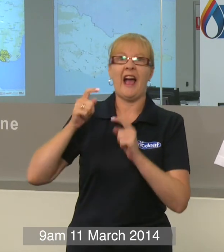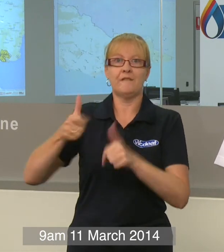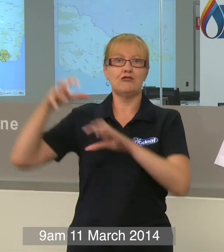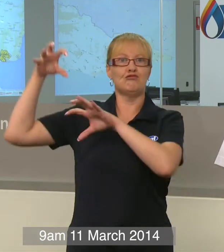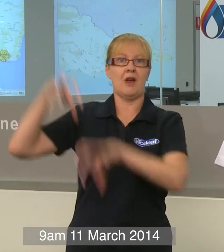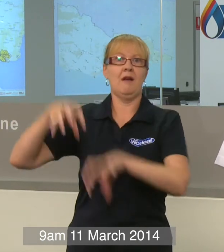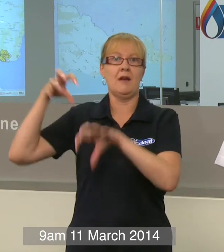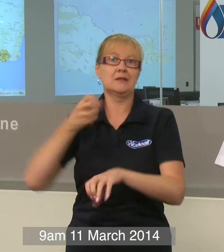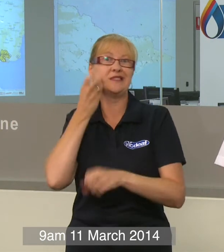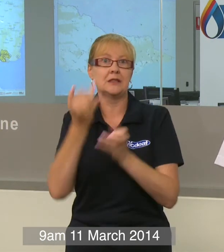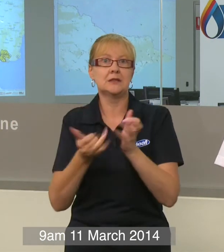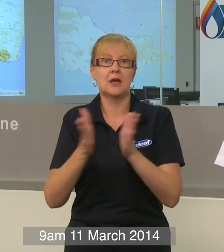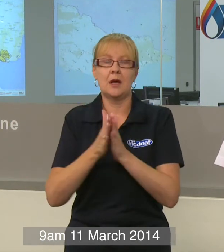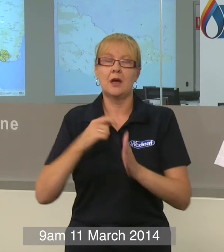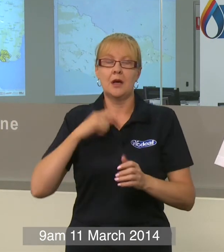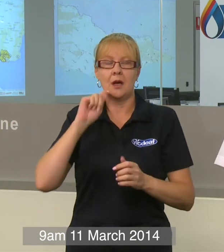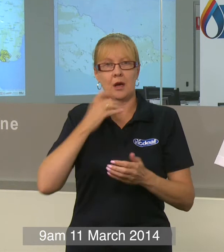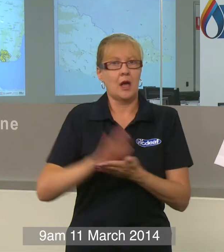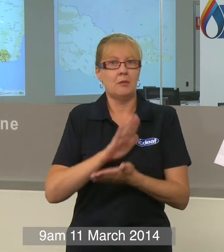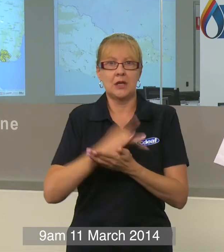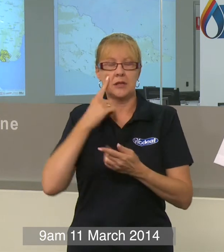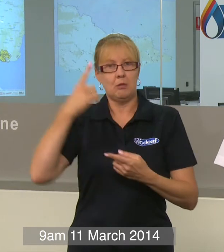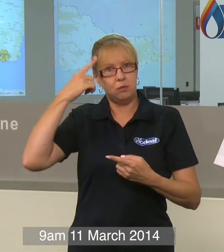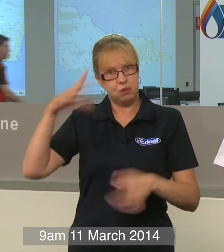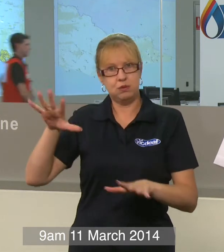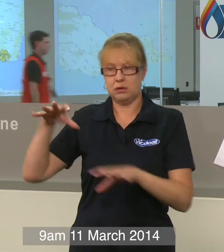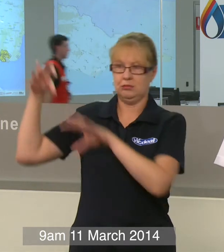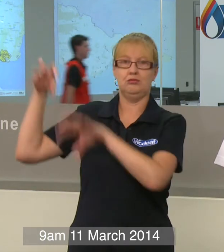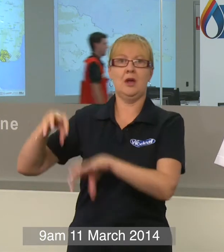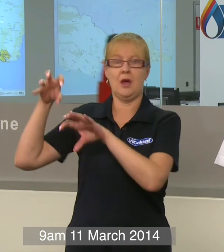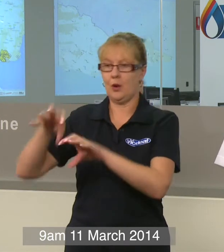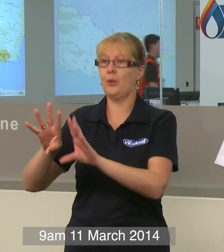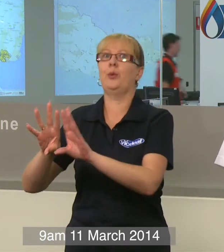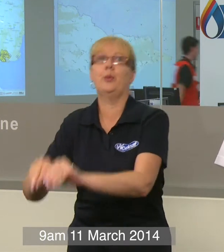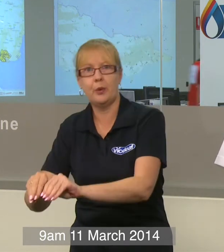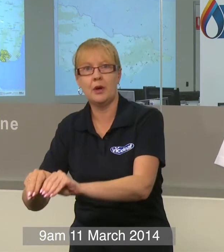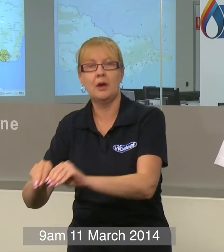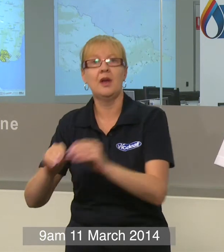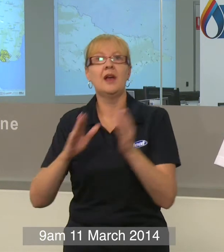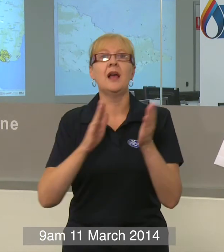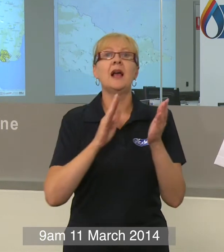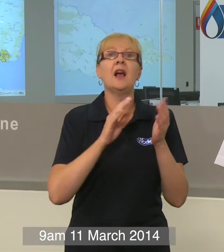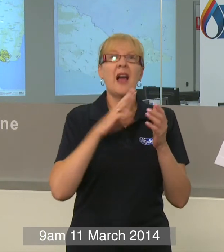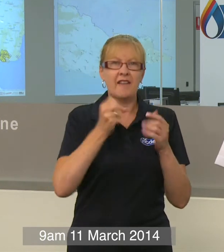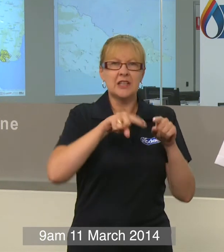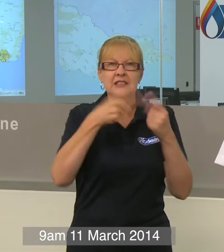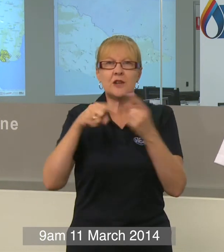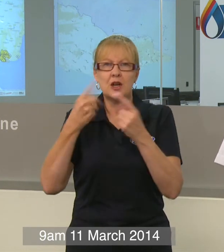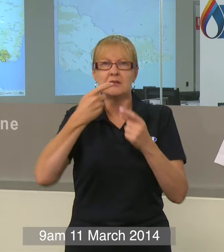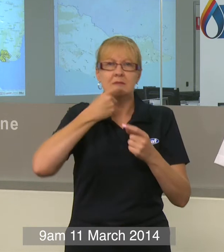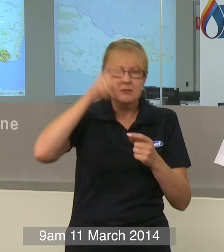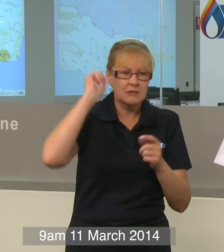absolutely fantastic to see that final bit occur. So when we say we remain in place, MFB, CFA, Depi, Parks,